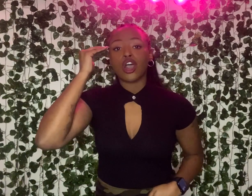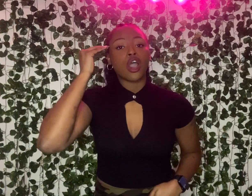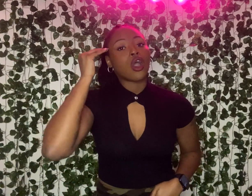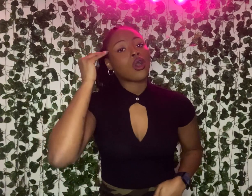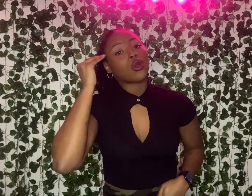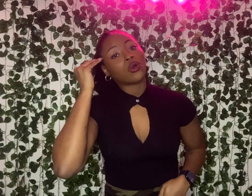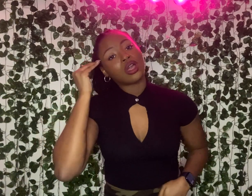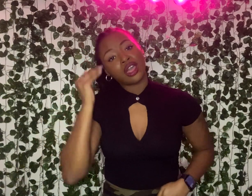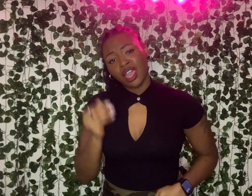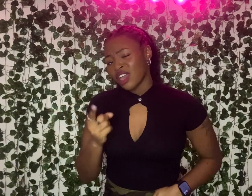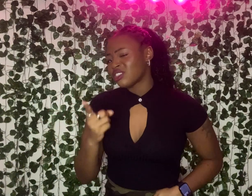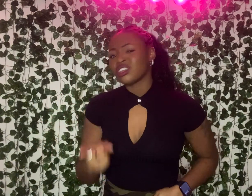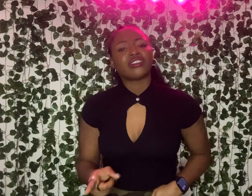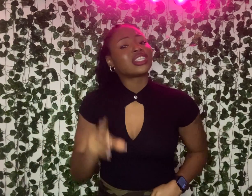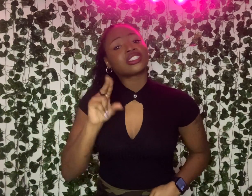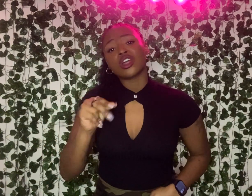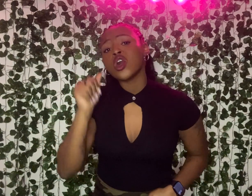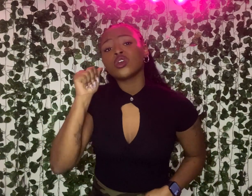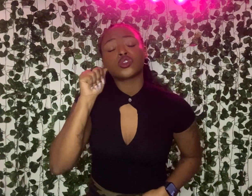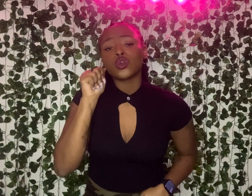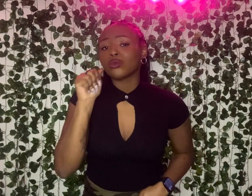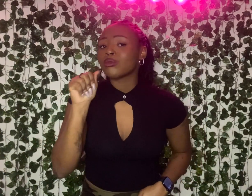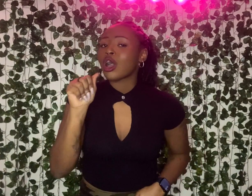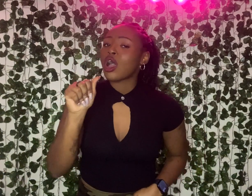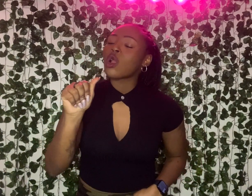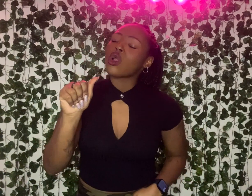know there is love tomorrow.